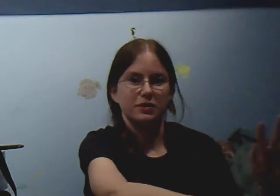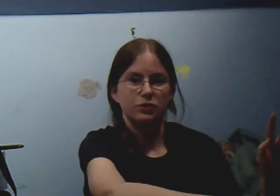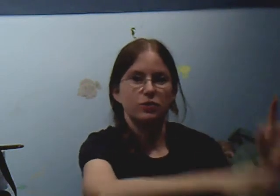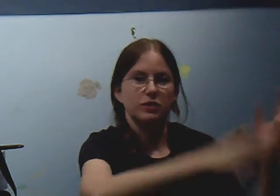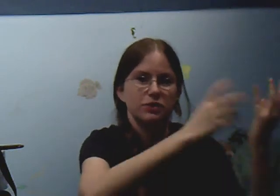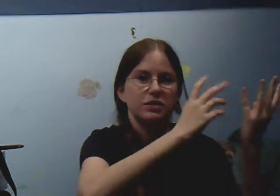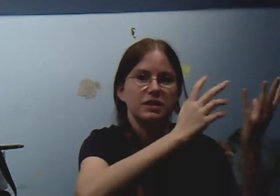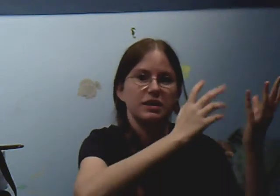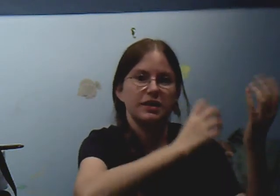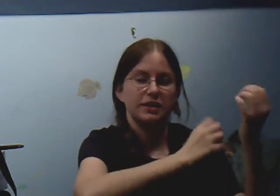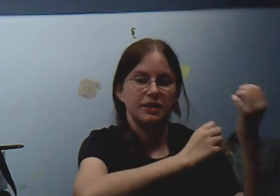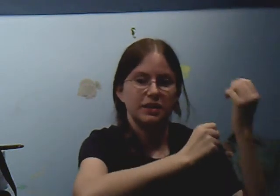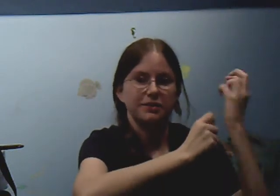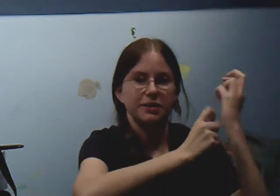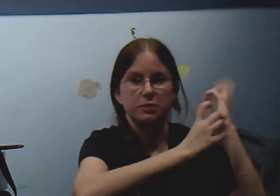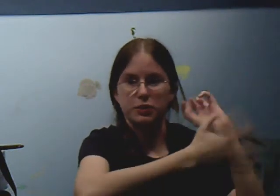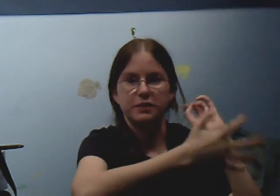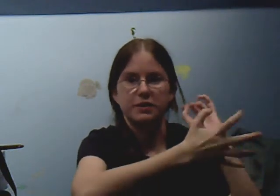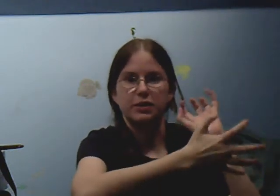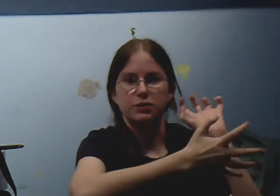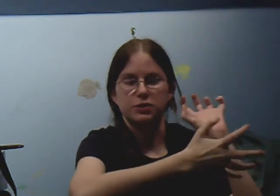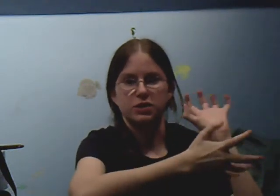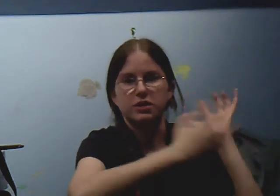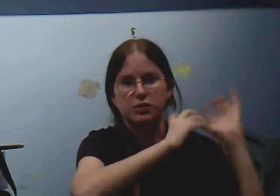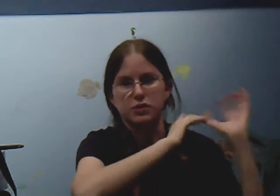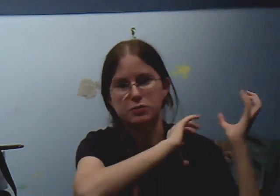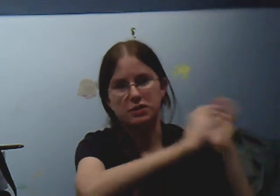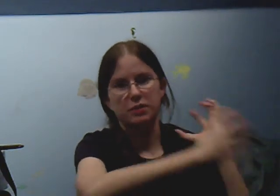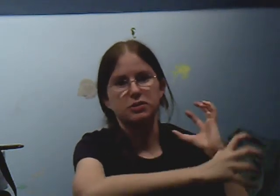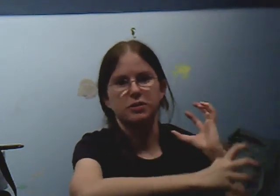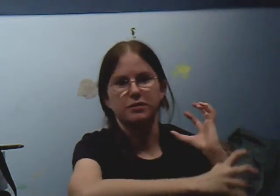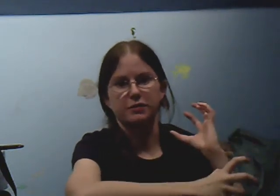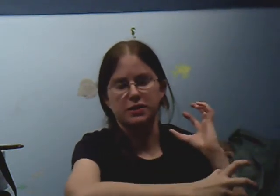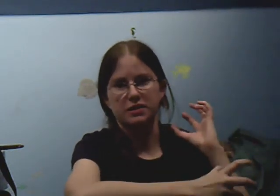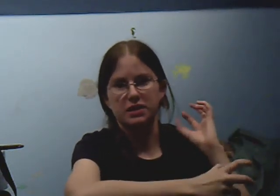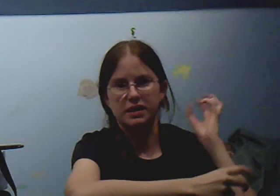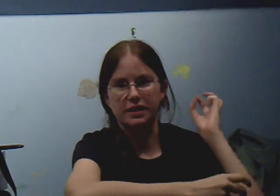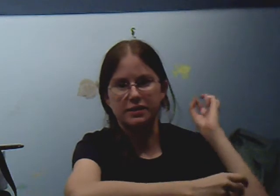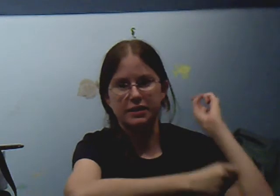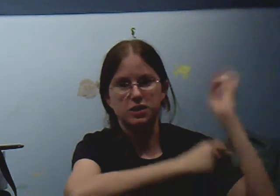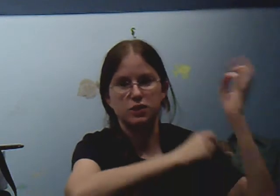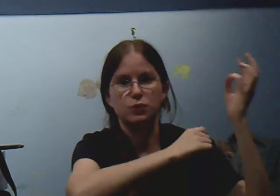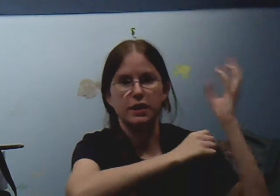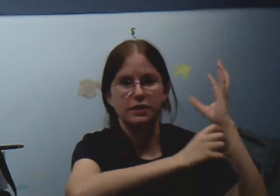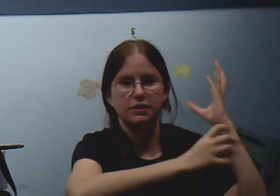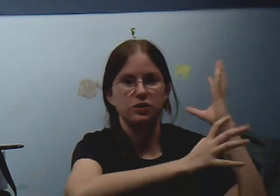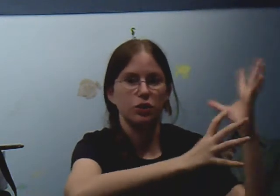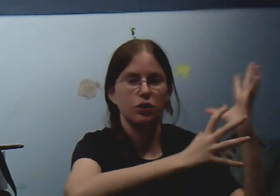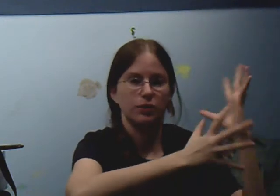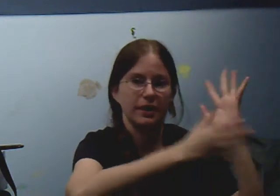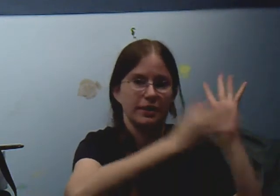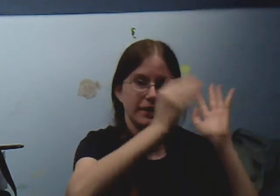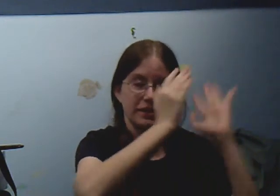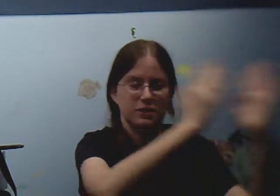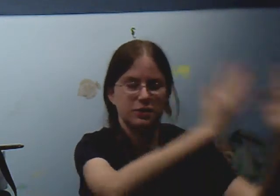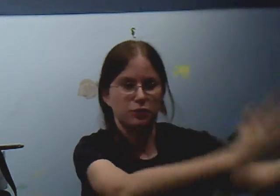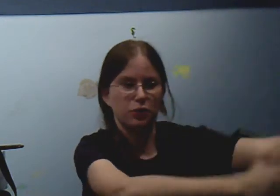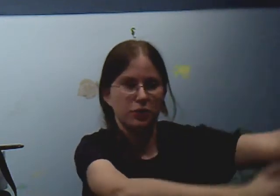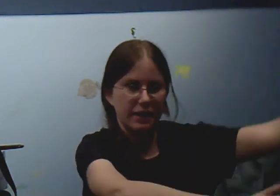really cool. And you see that, like, even a brief encounter changed her perception of everything, and, like, she wanted to go and, like, explore